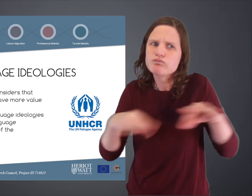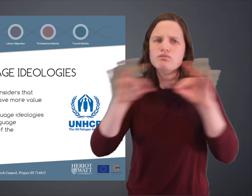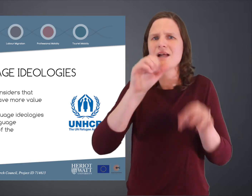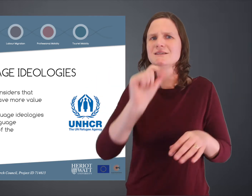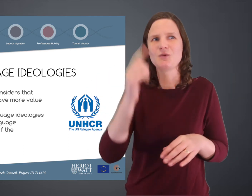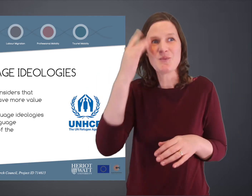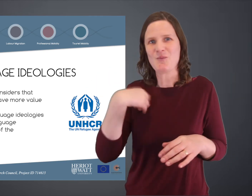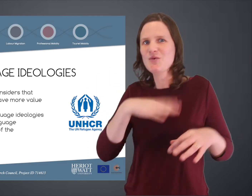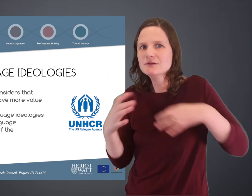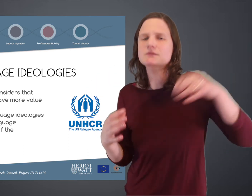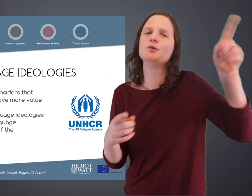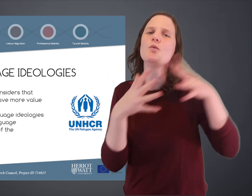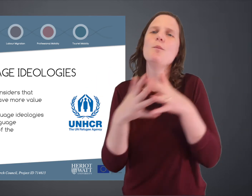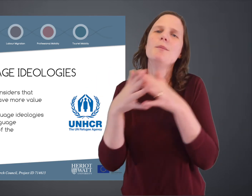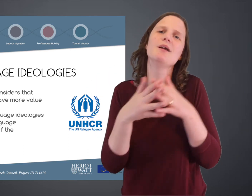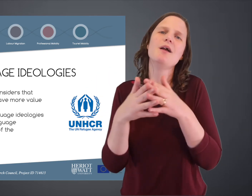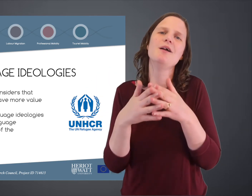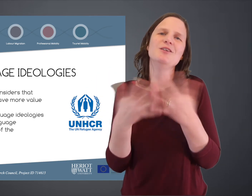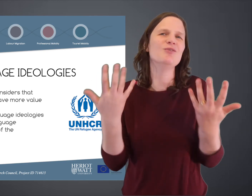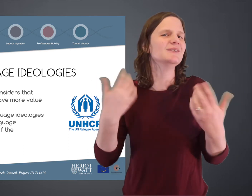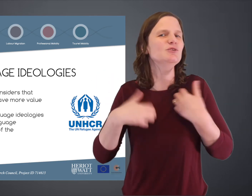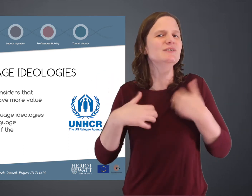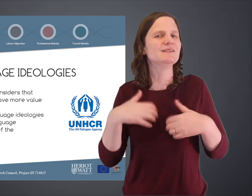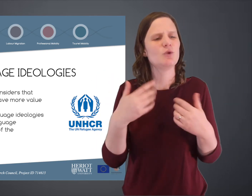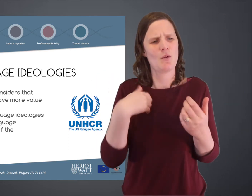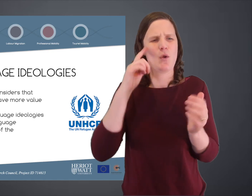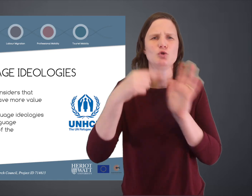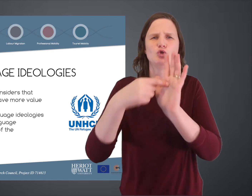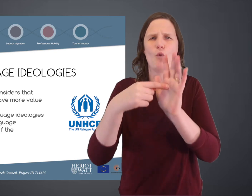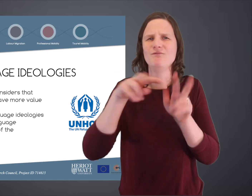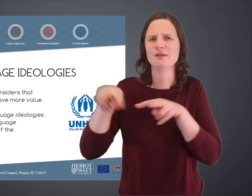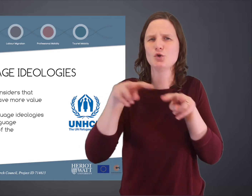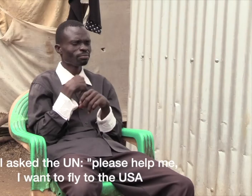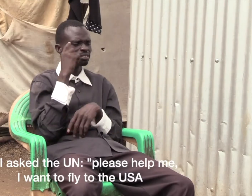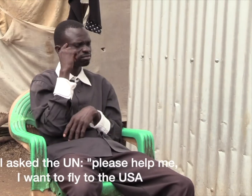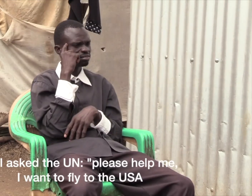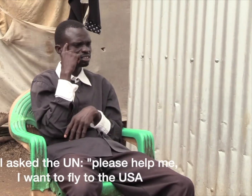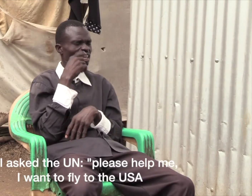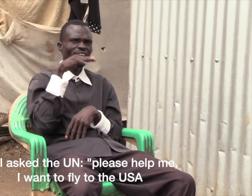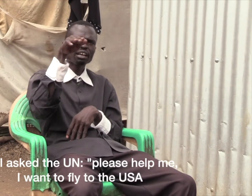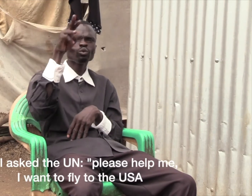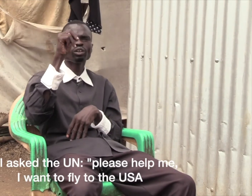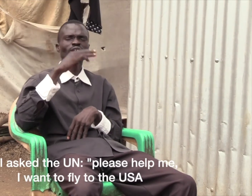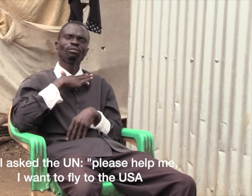that it was very important that he knew ASL because he wanted to go and study in America. I'll show you the video.